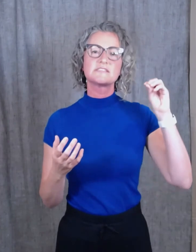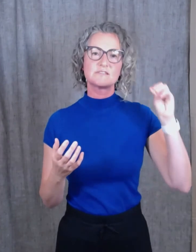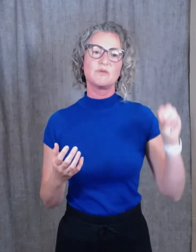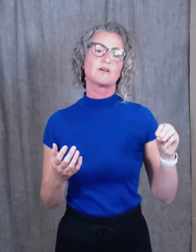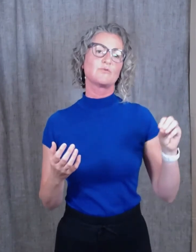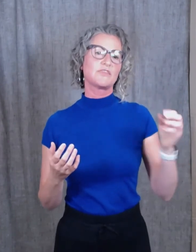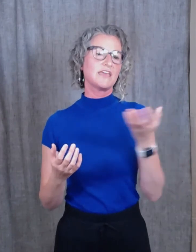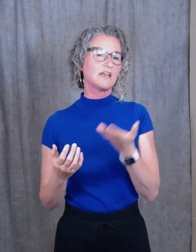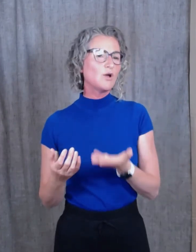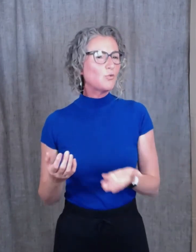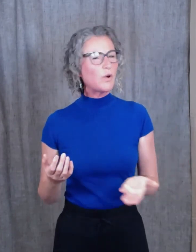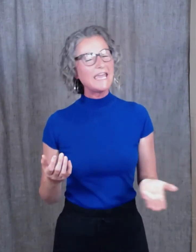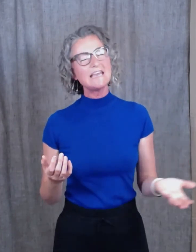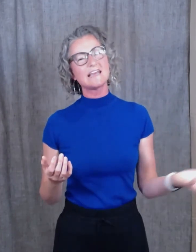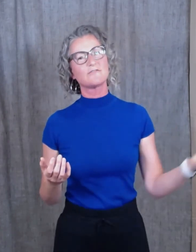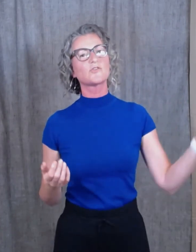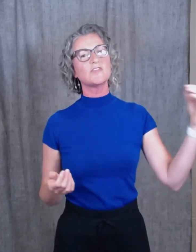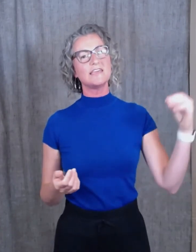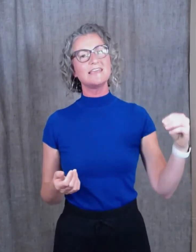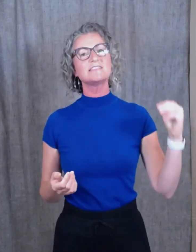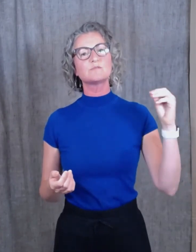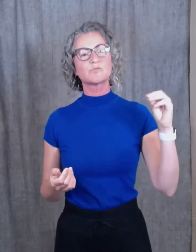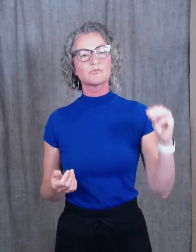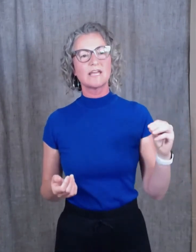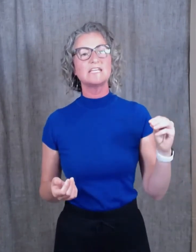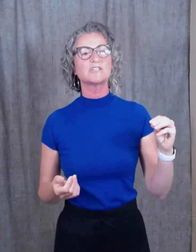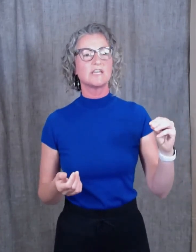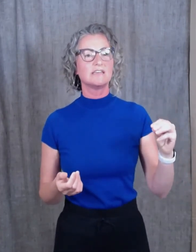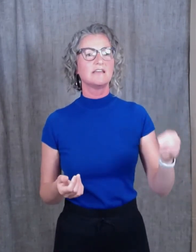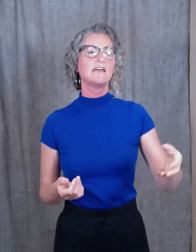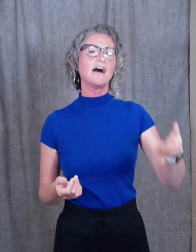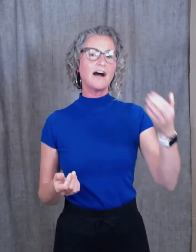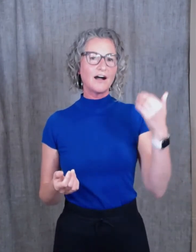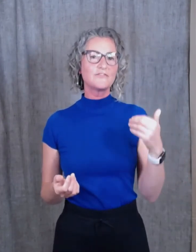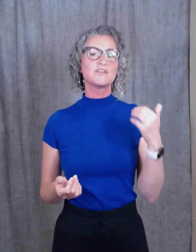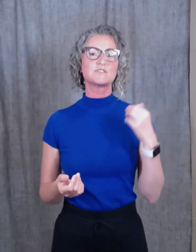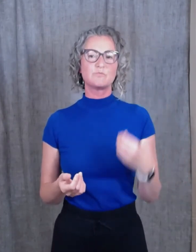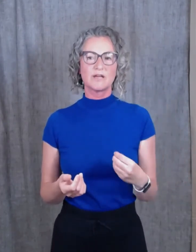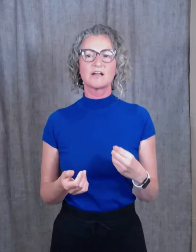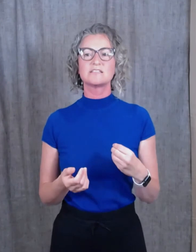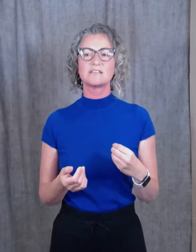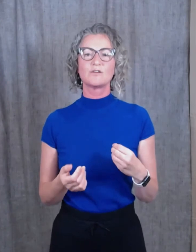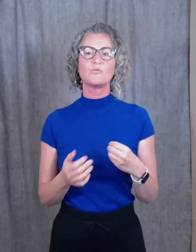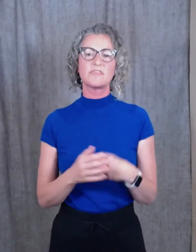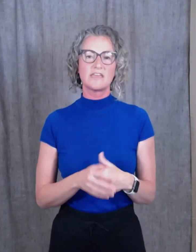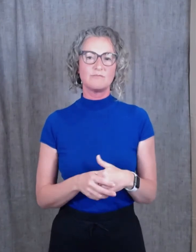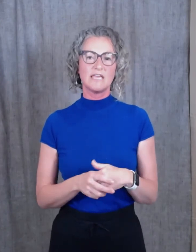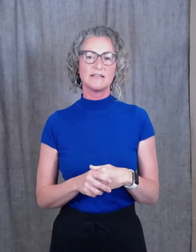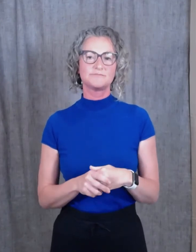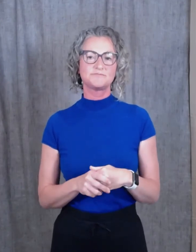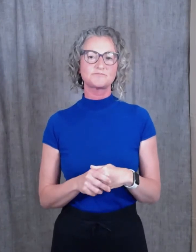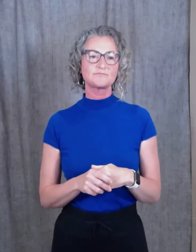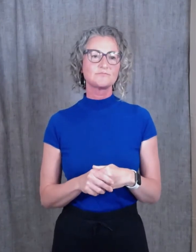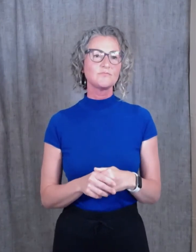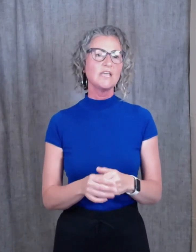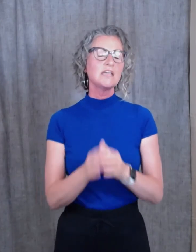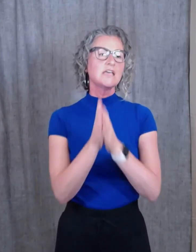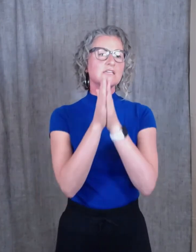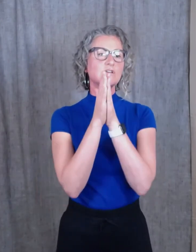spirit within, waiting for the inspiration of the spirit within me. So